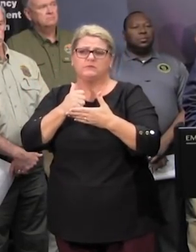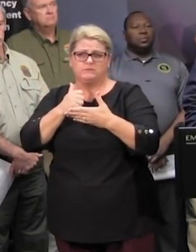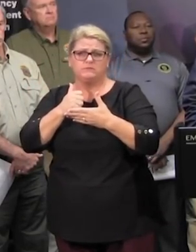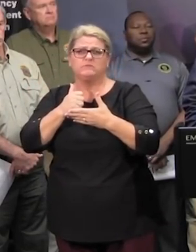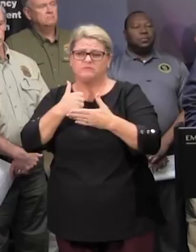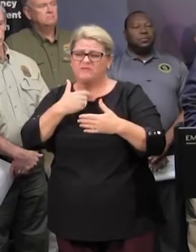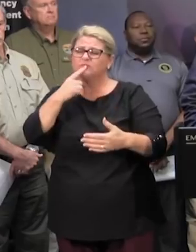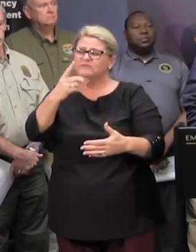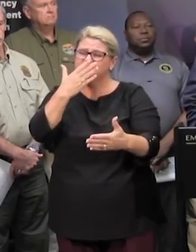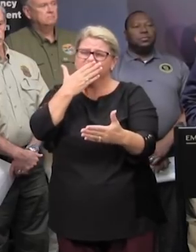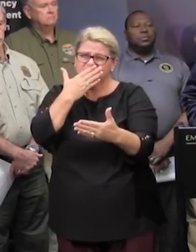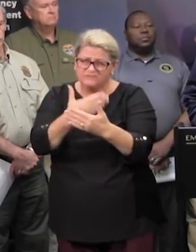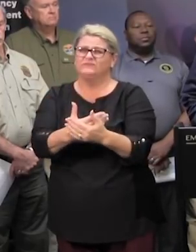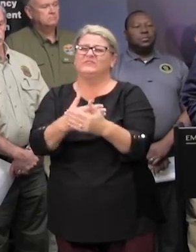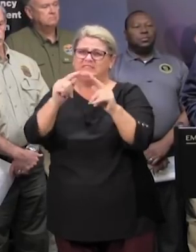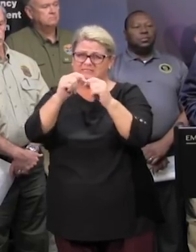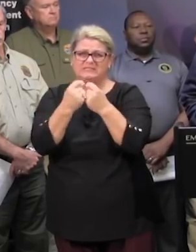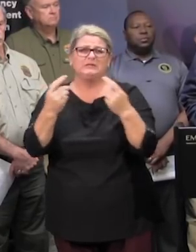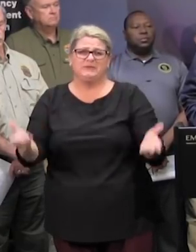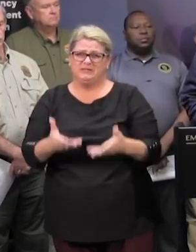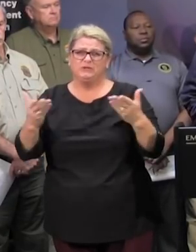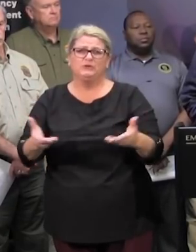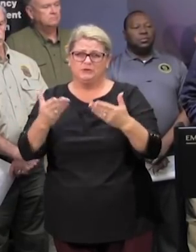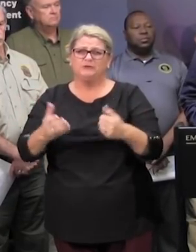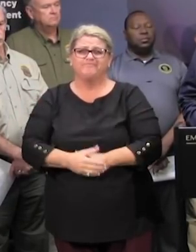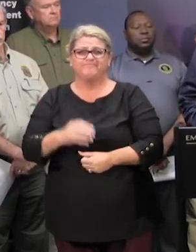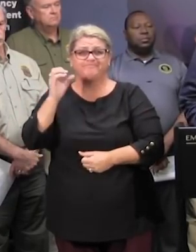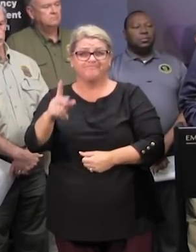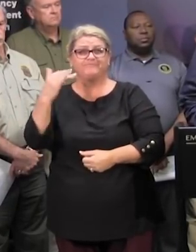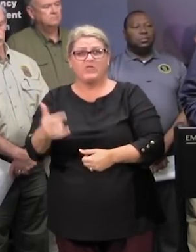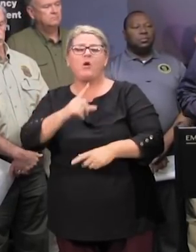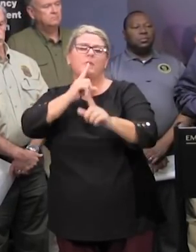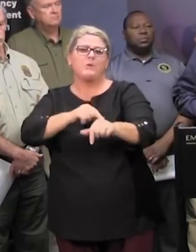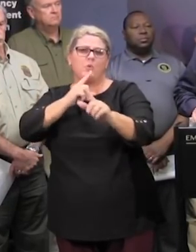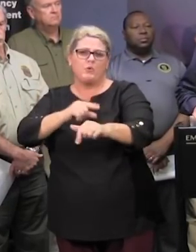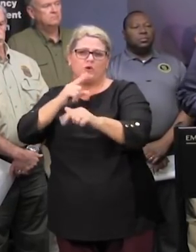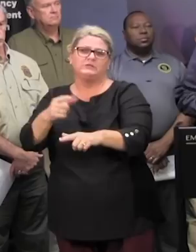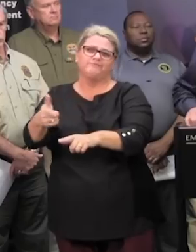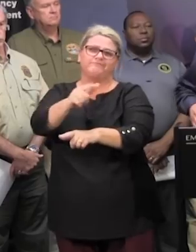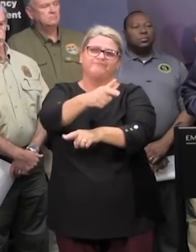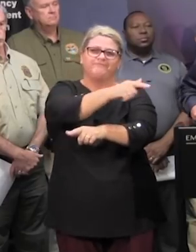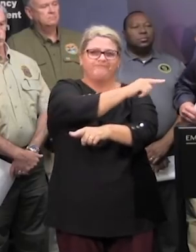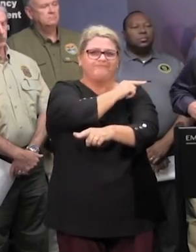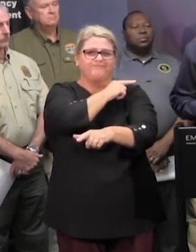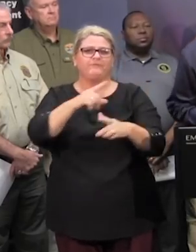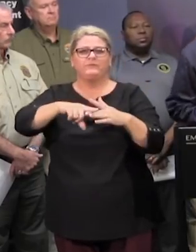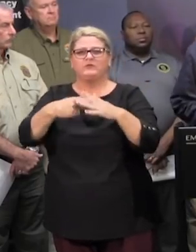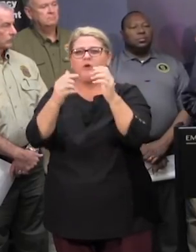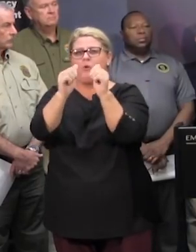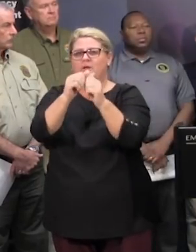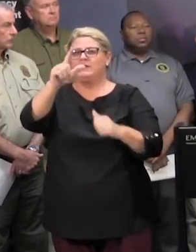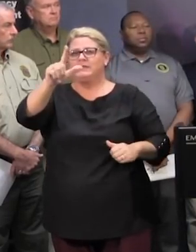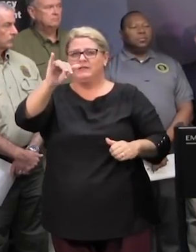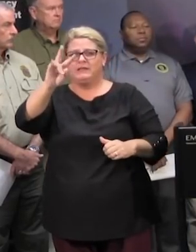team here in south carolina and now we will proceed on with reports from some of these team members starting with general